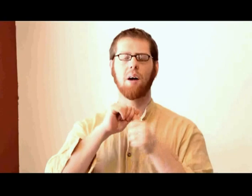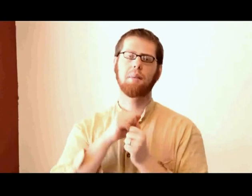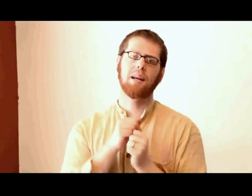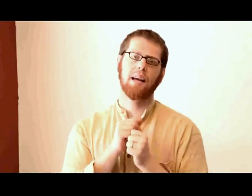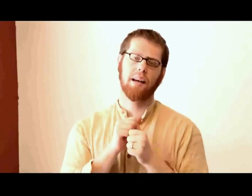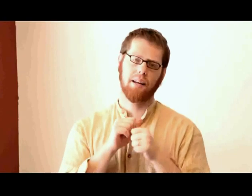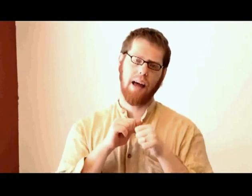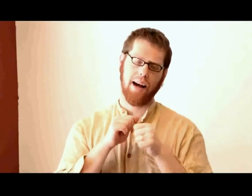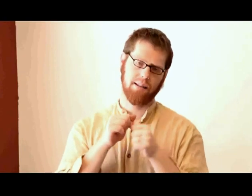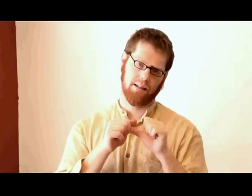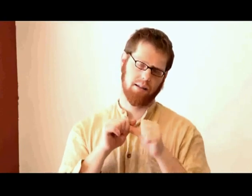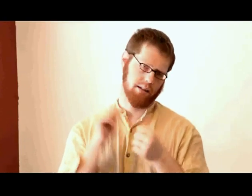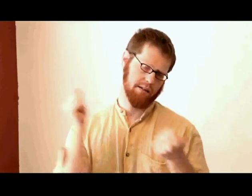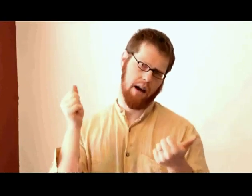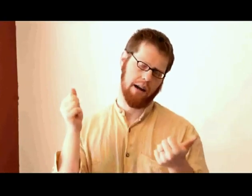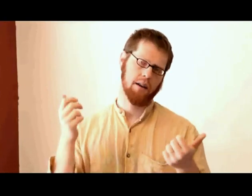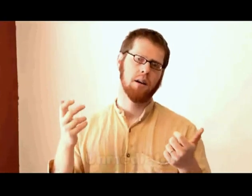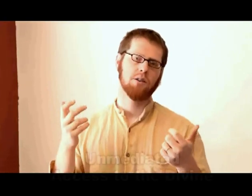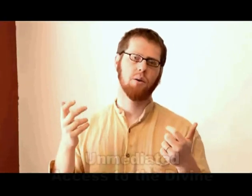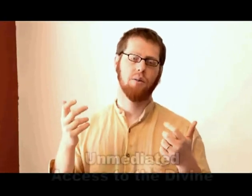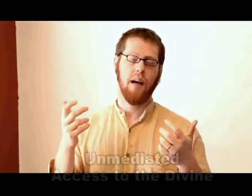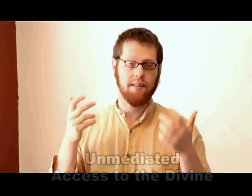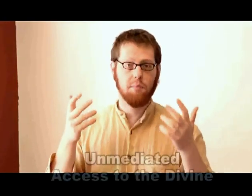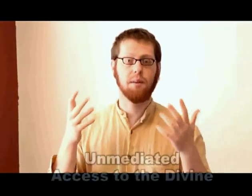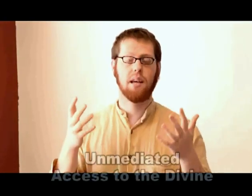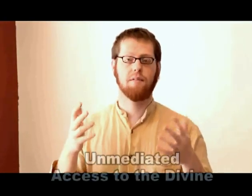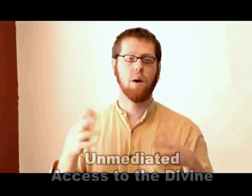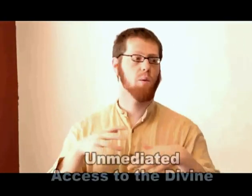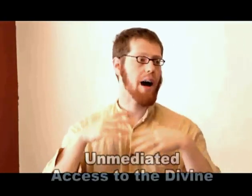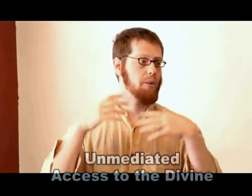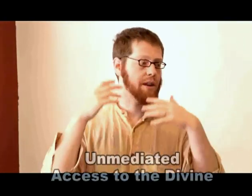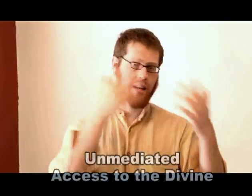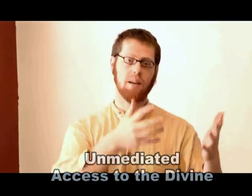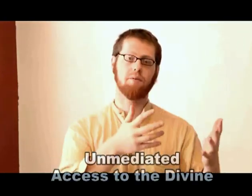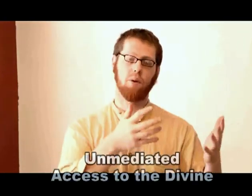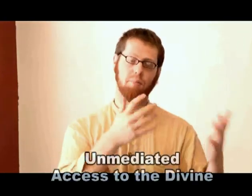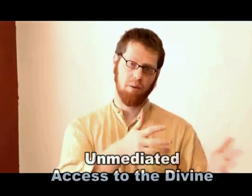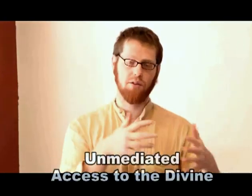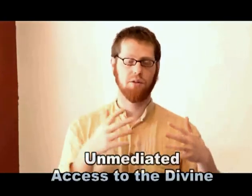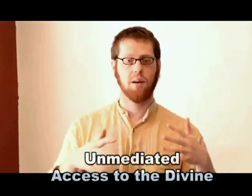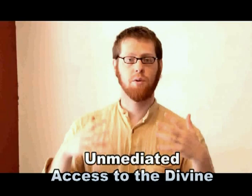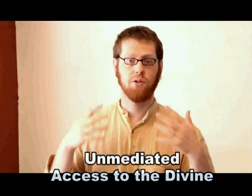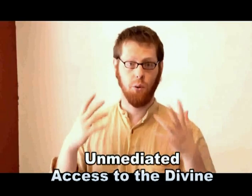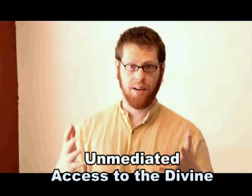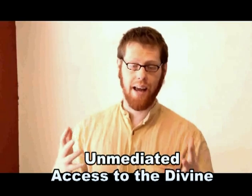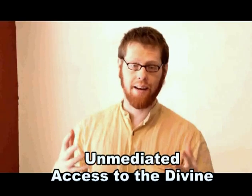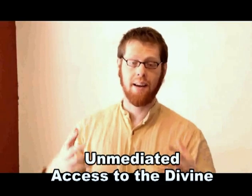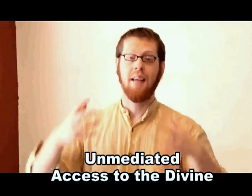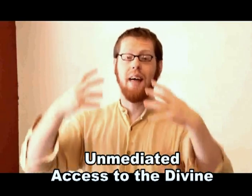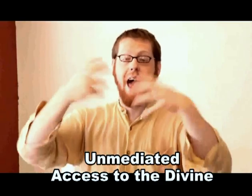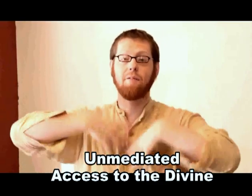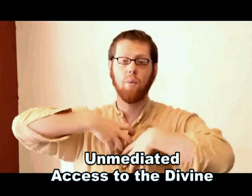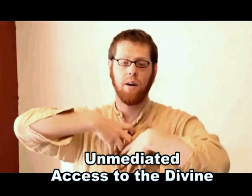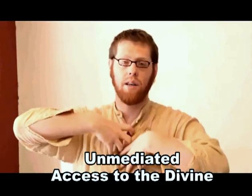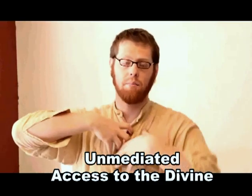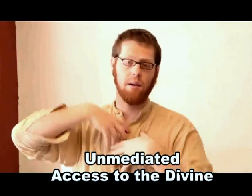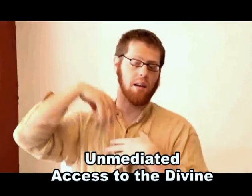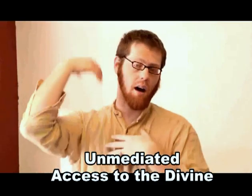the unmediated access to the divine. So that's the belief that without the need for a priest or someone who's ordained, that everyone can be in